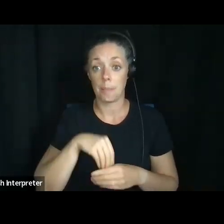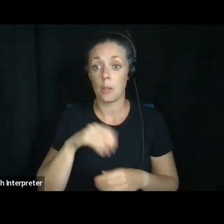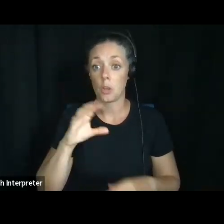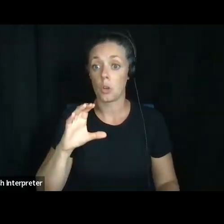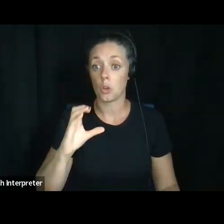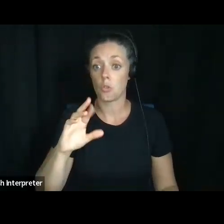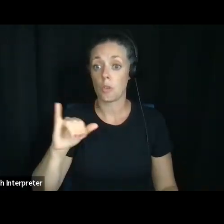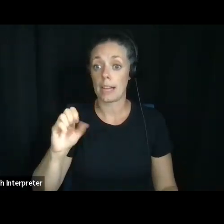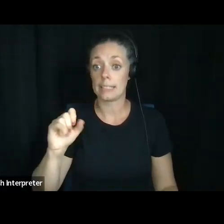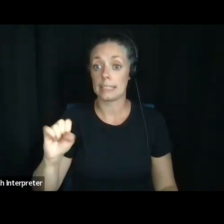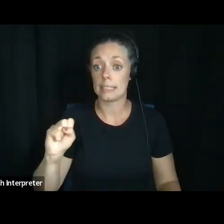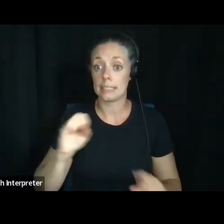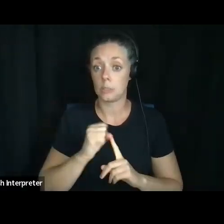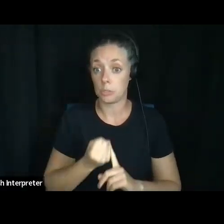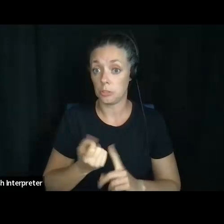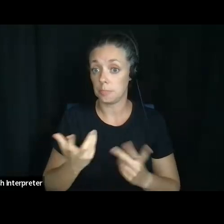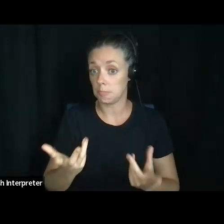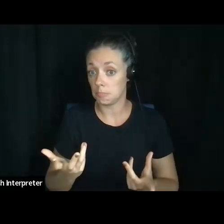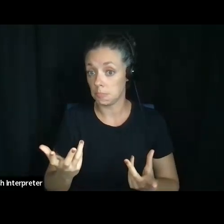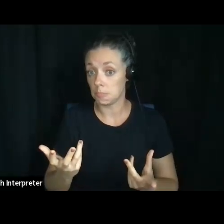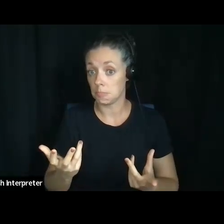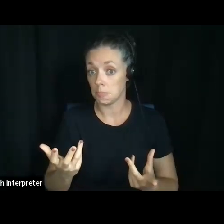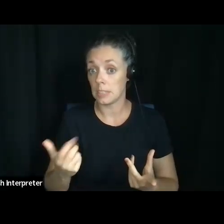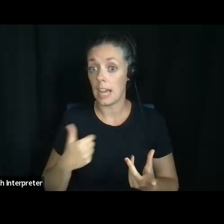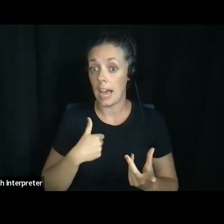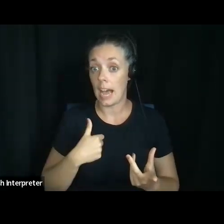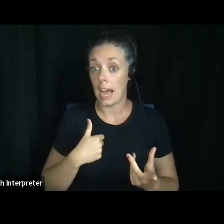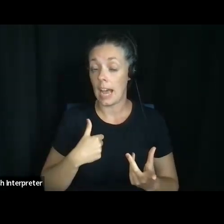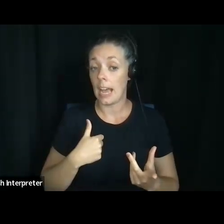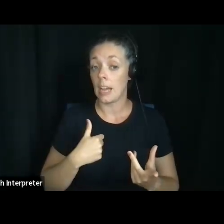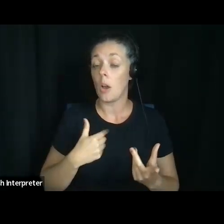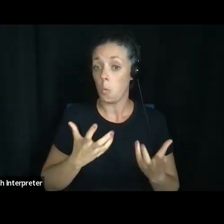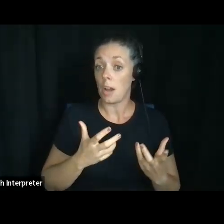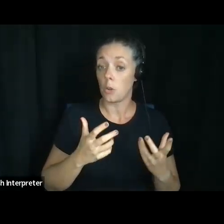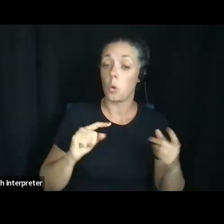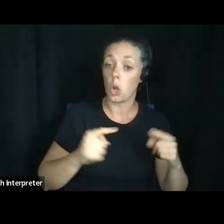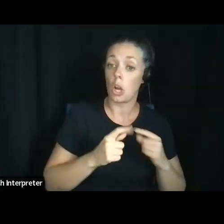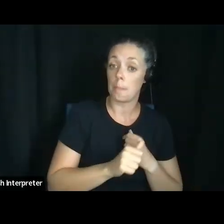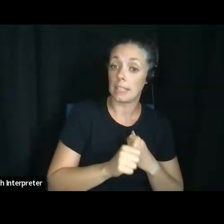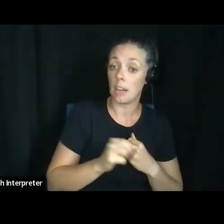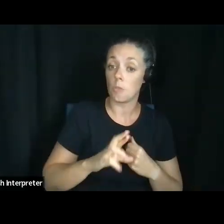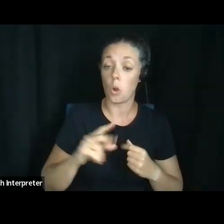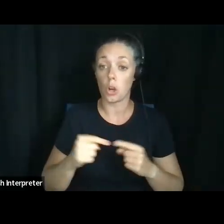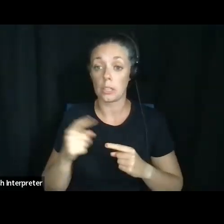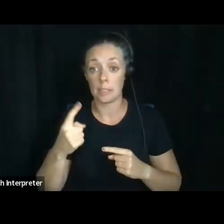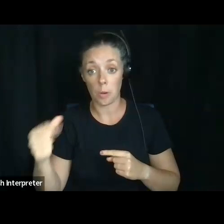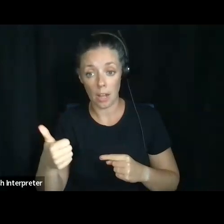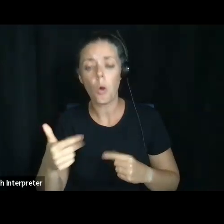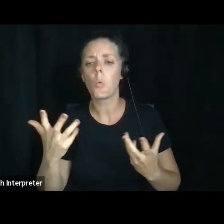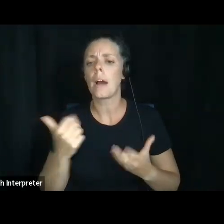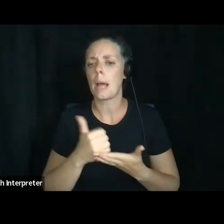um, you know, and, you know, I'm going to hurt myself or somebody else, uh, what helps me calm down?